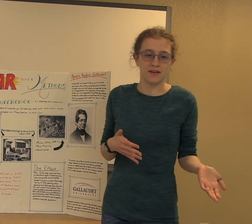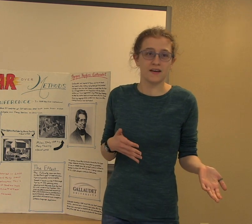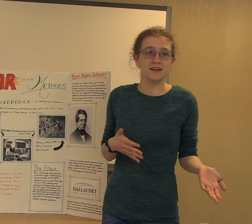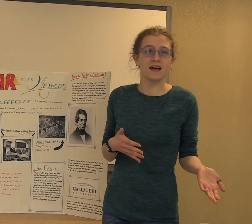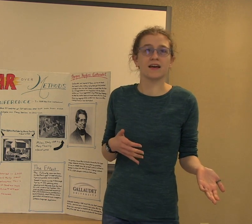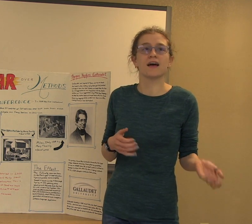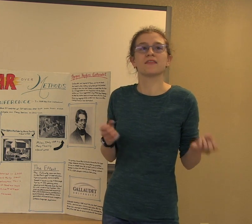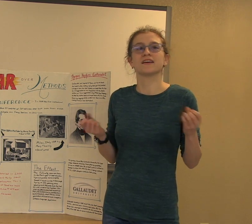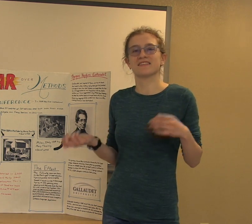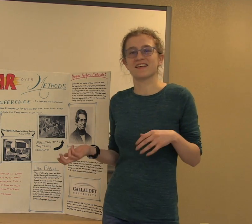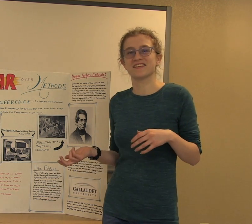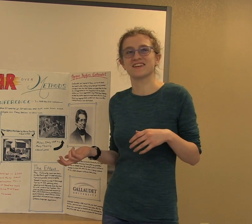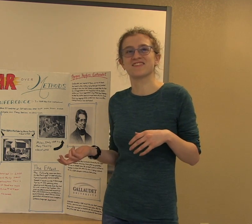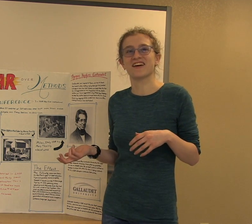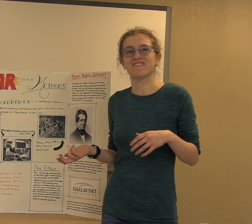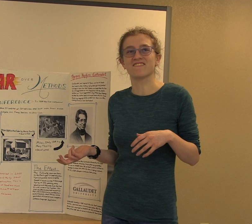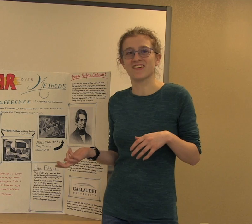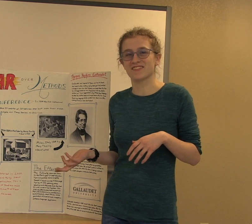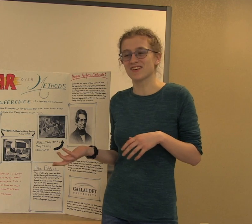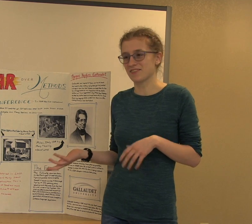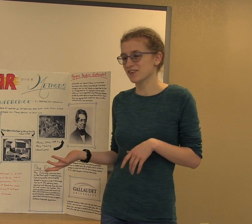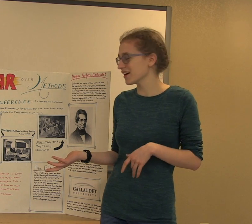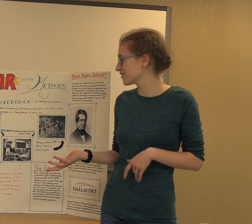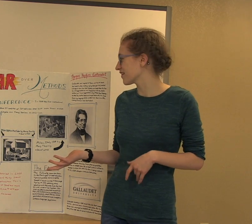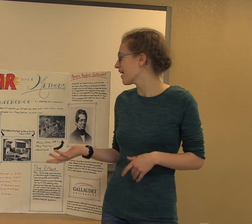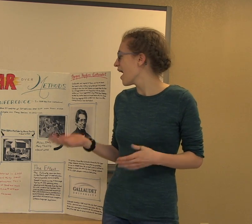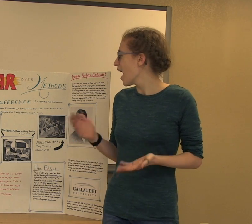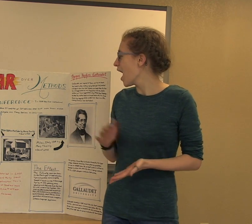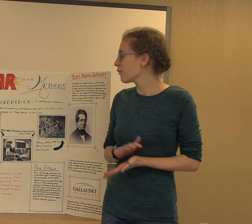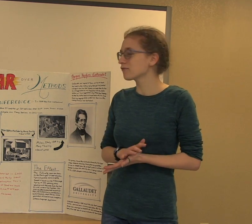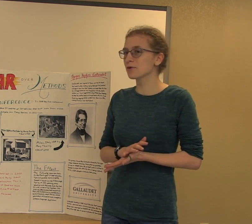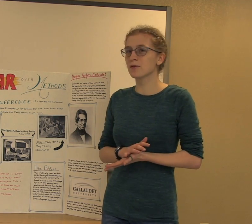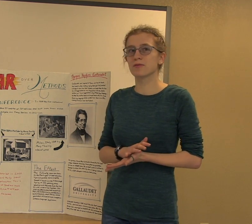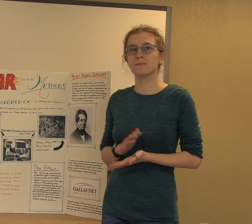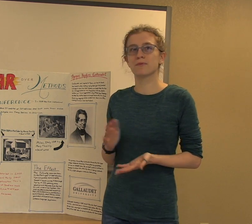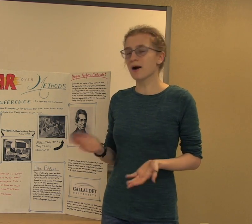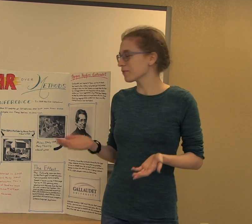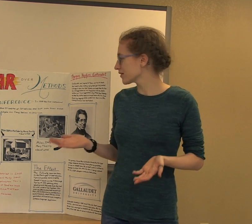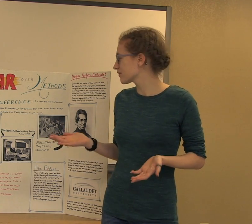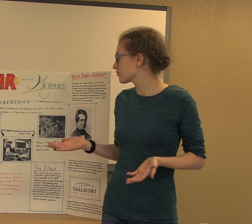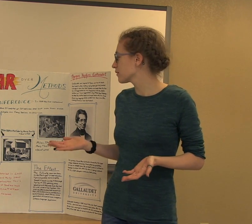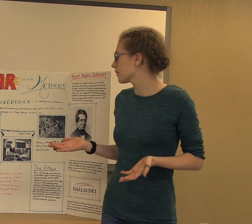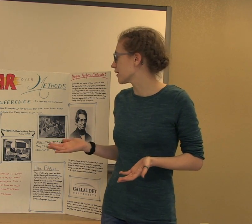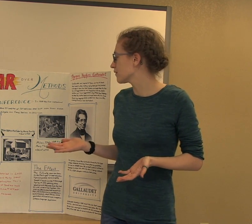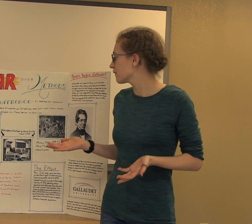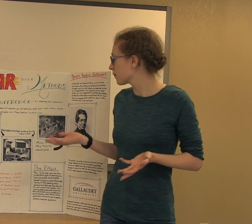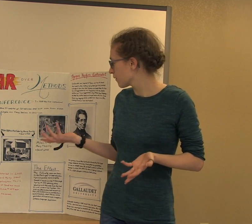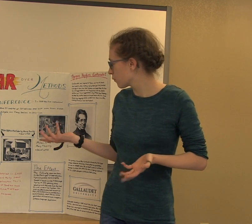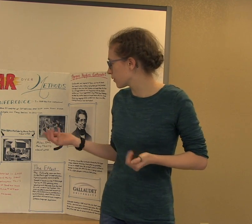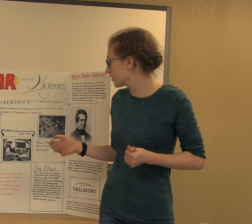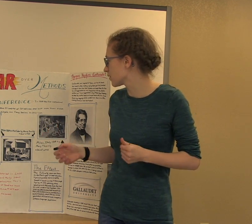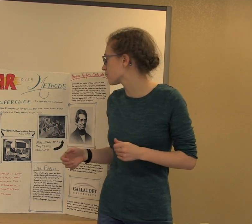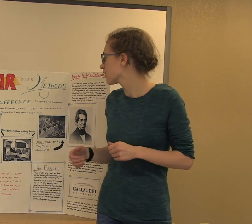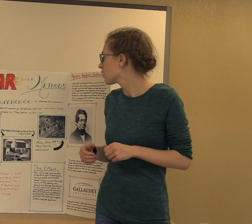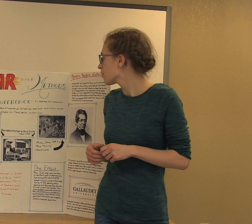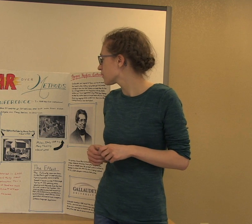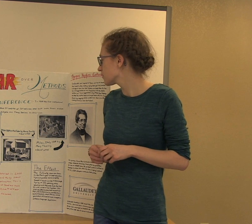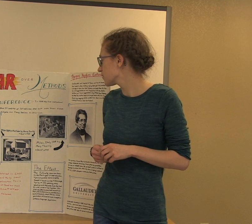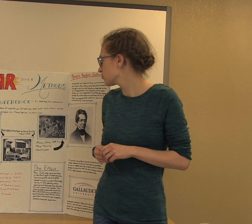that a 10, and the necessity to write more books about deaf education. However, the primary decision they made, quoted here, convention